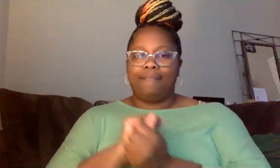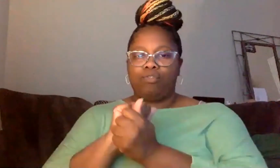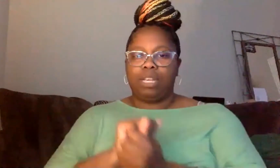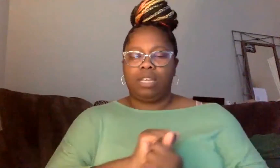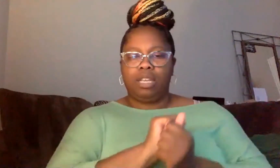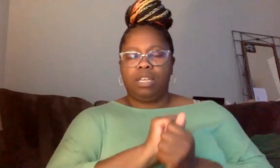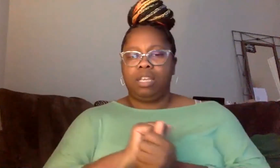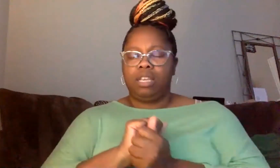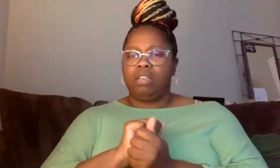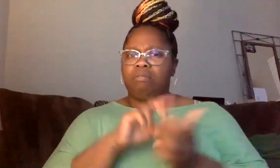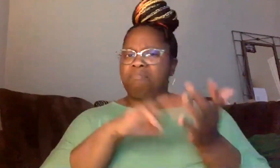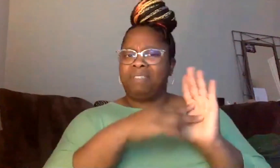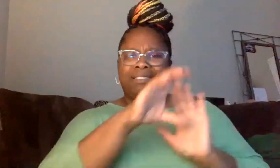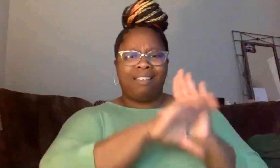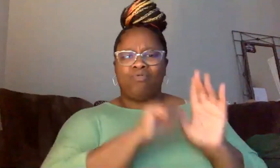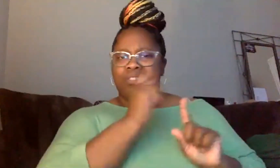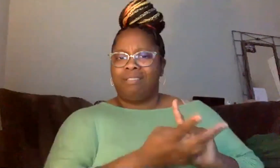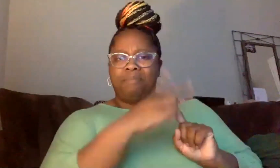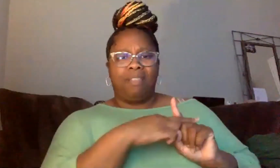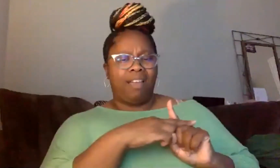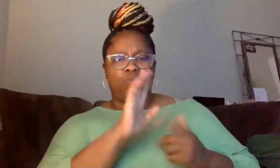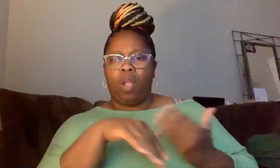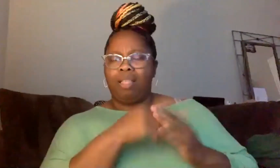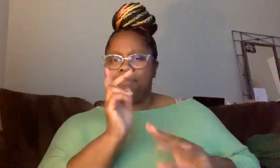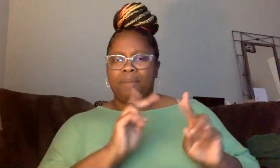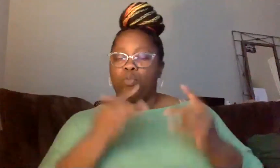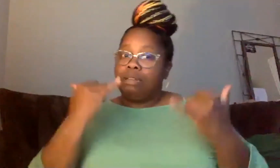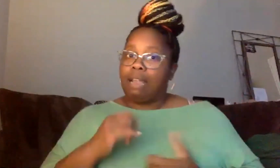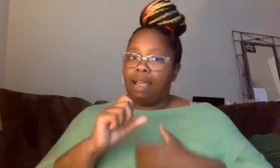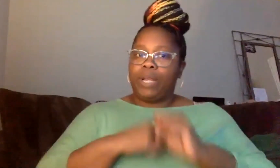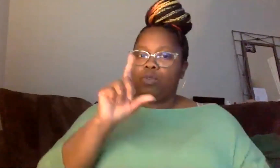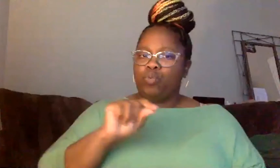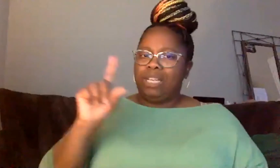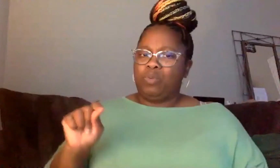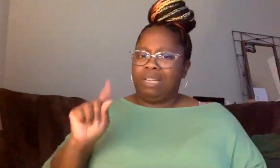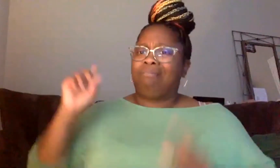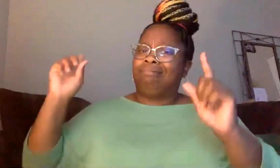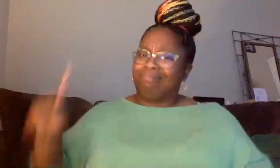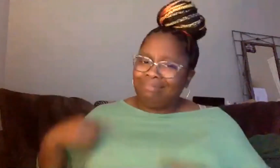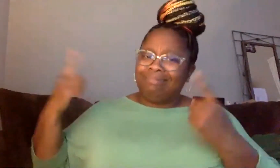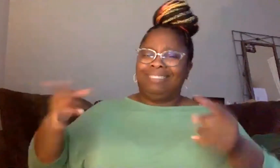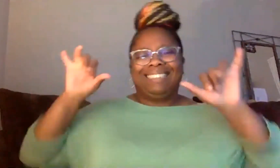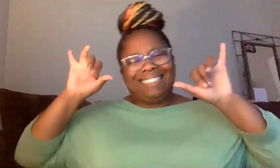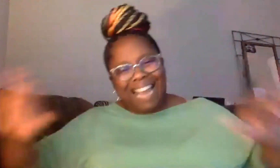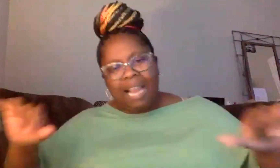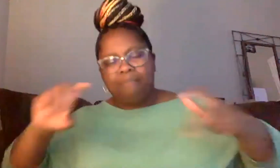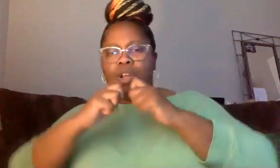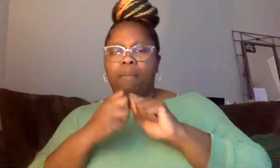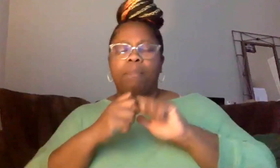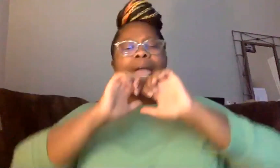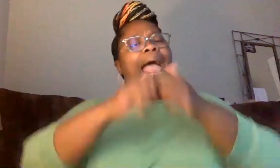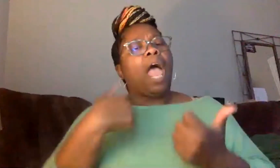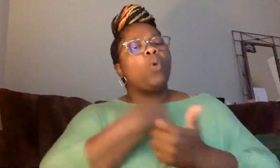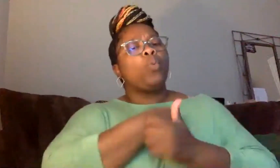people, all American people, if it's 2020 now and we've been fighting the same fight this whole time. So it's like, how do we express to people